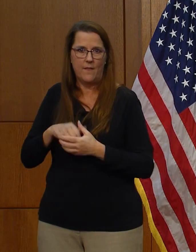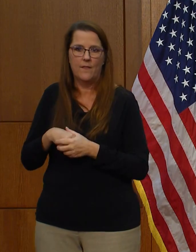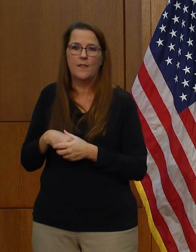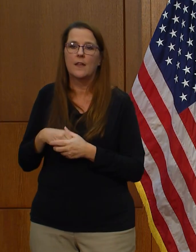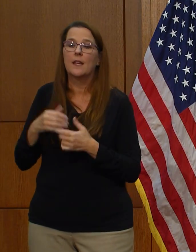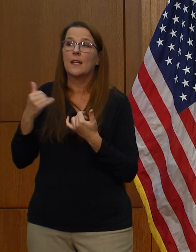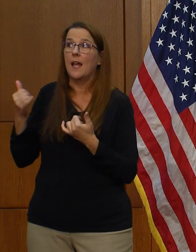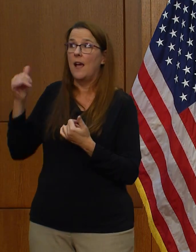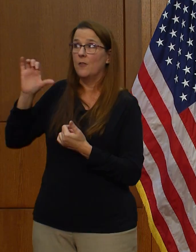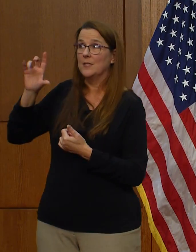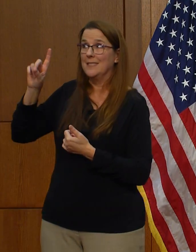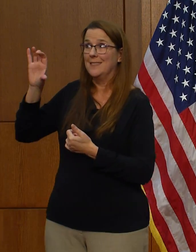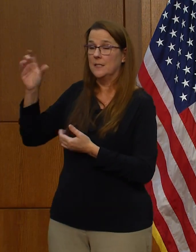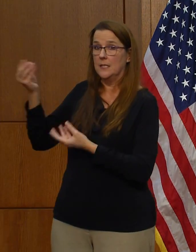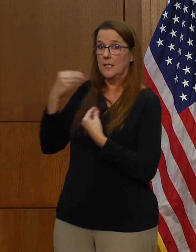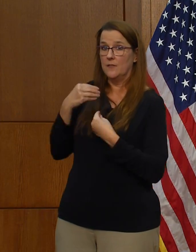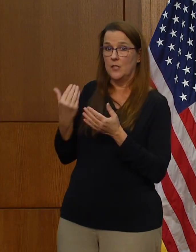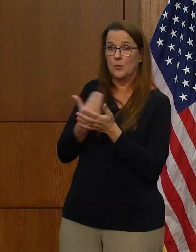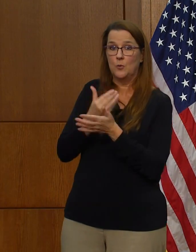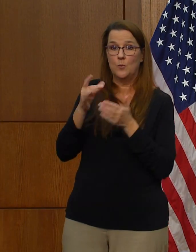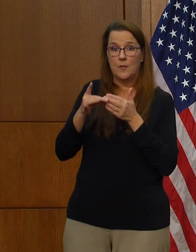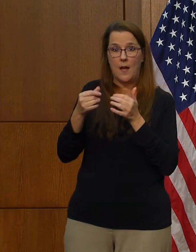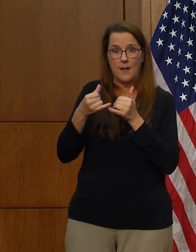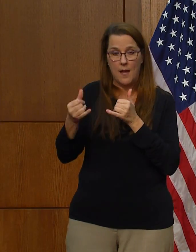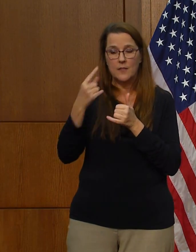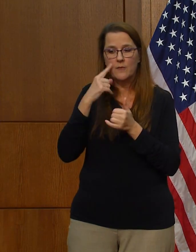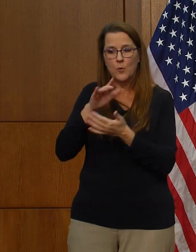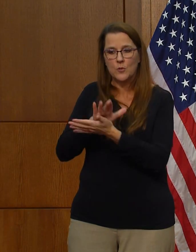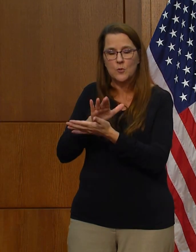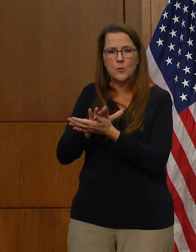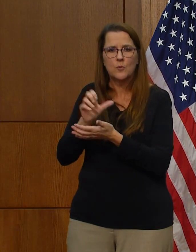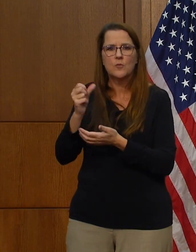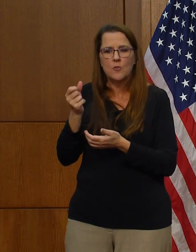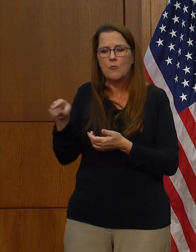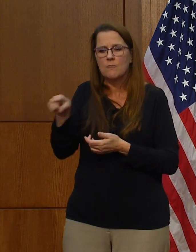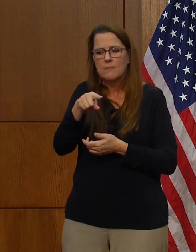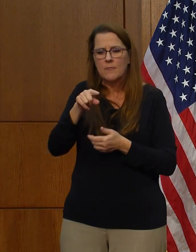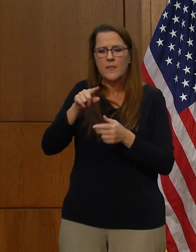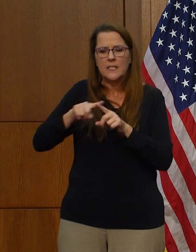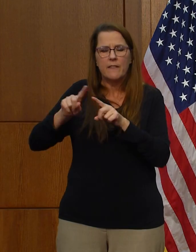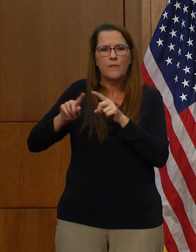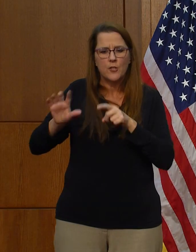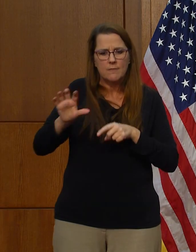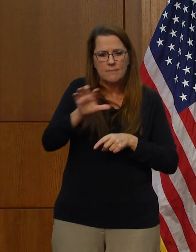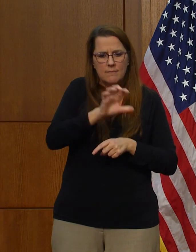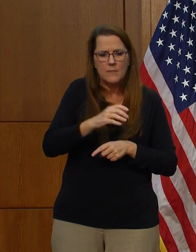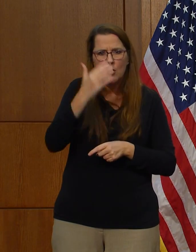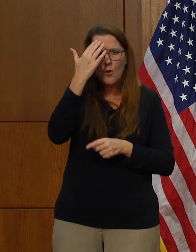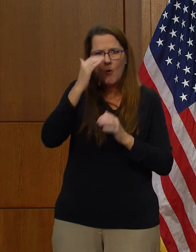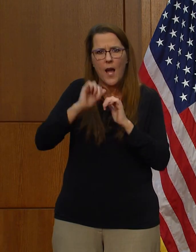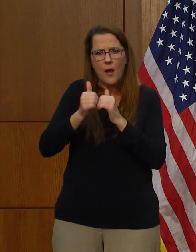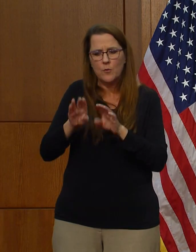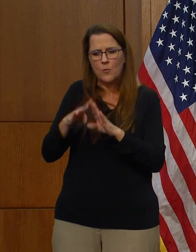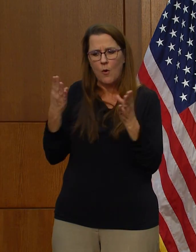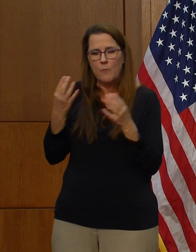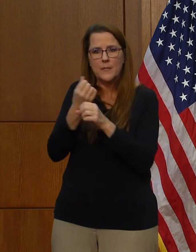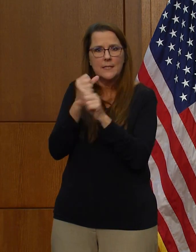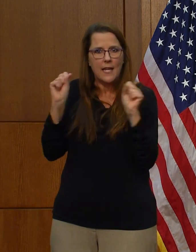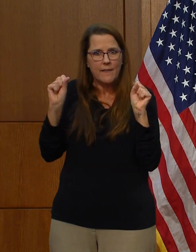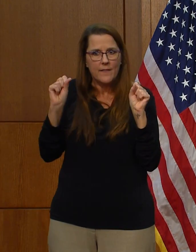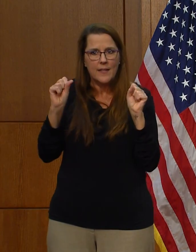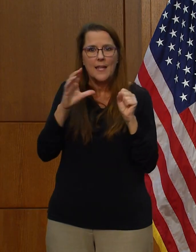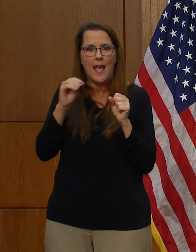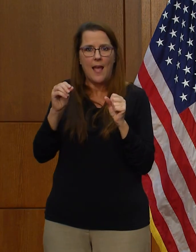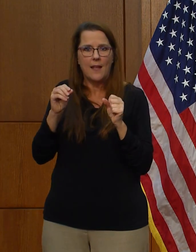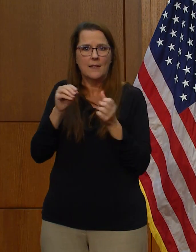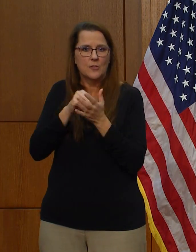schools so divisions understand how they can remain open safely and continue bringing students back this